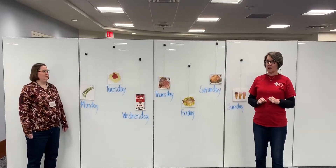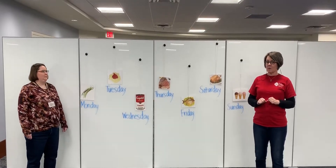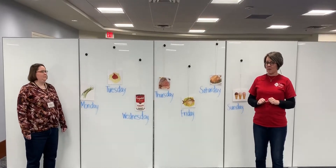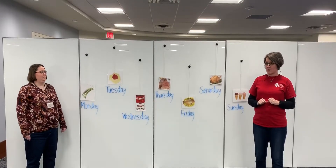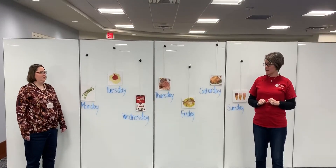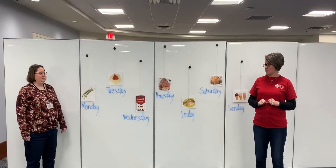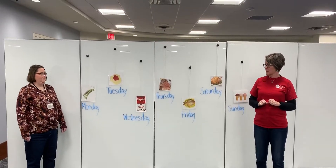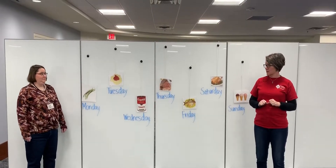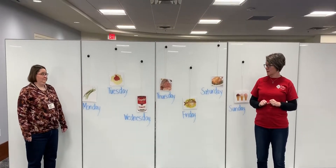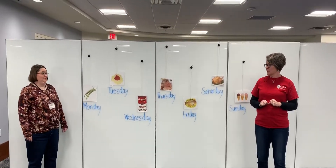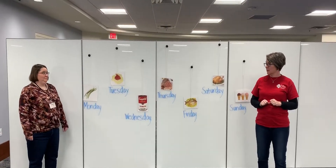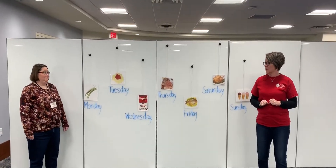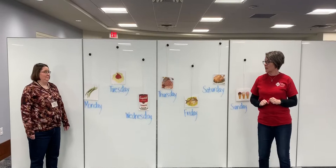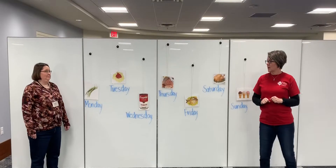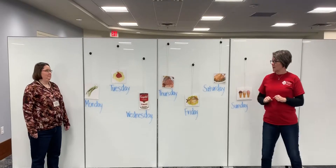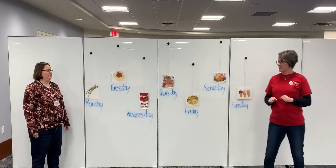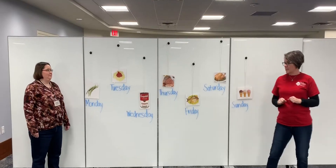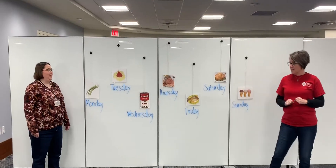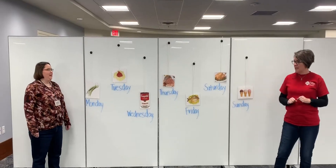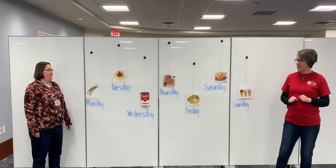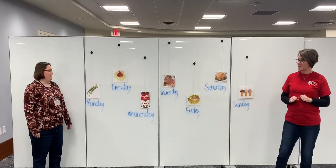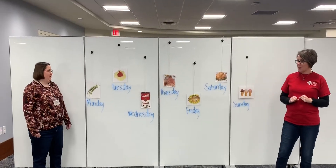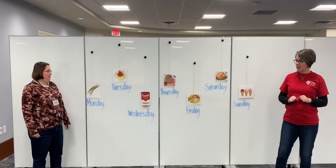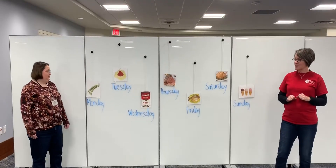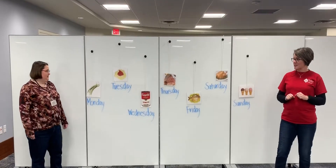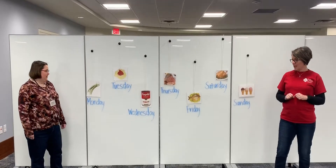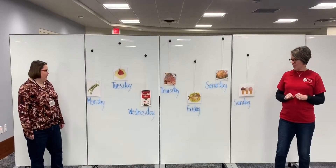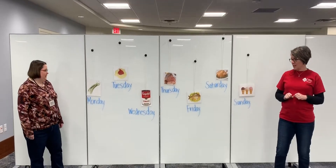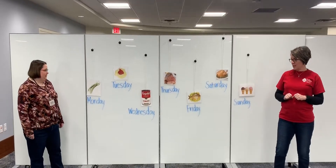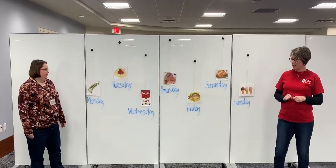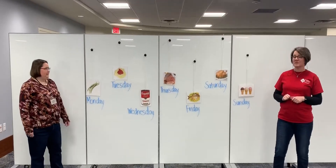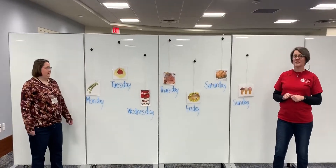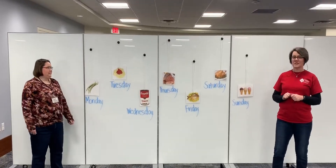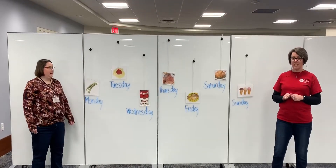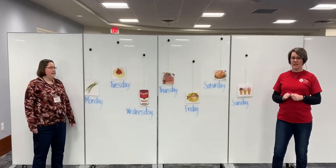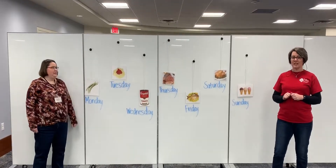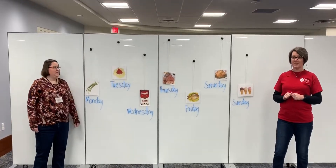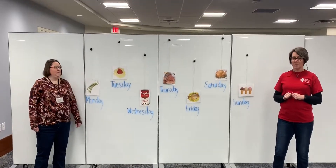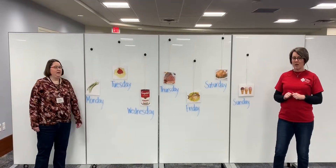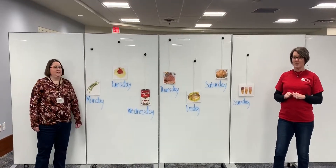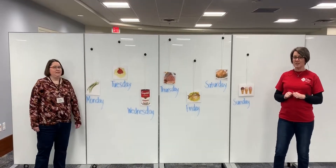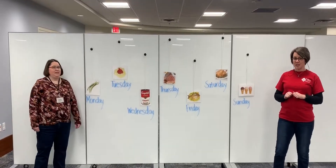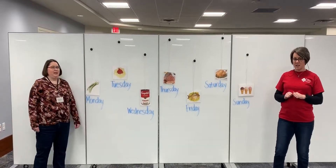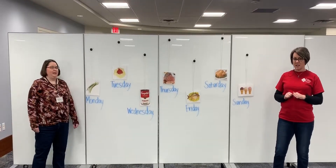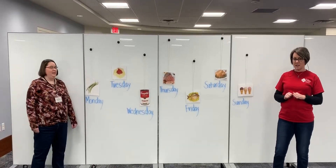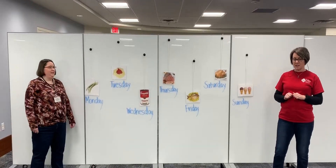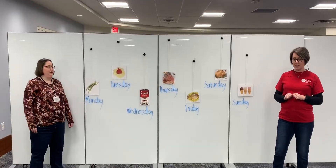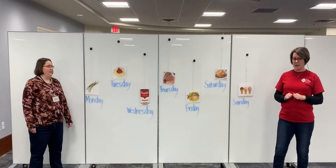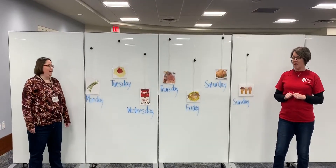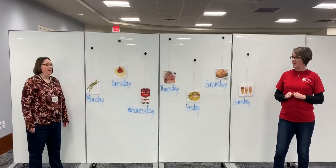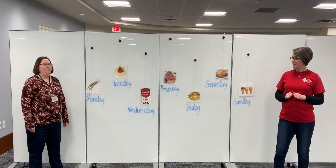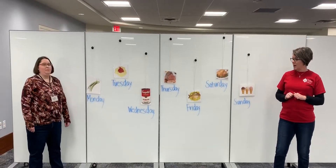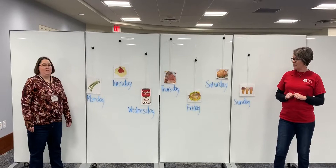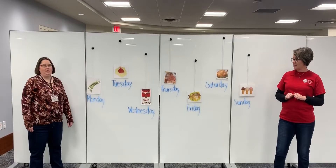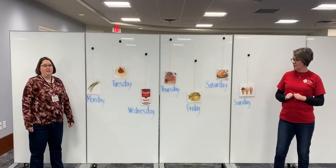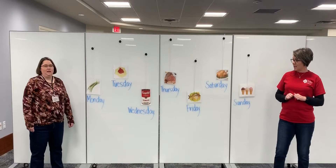with us. Today is Monday. Today is Monday. Monday